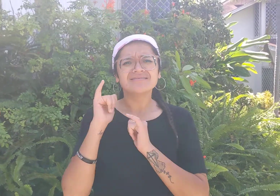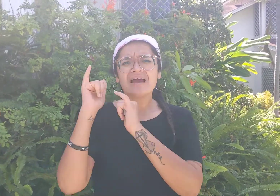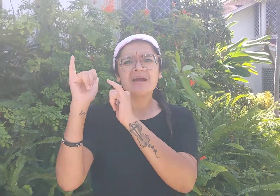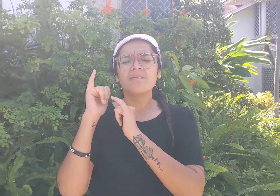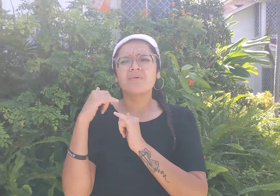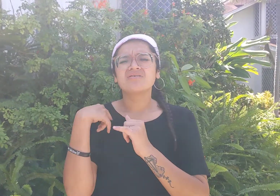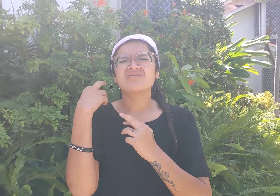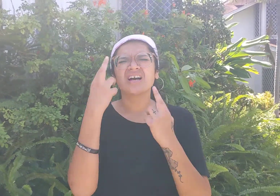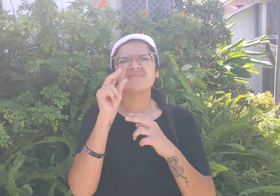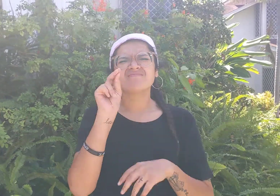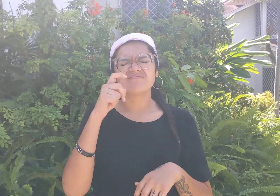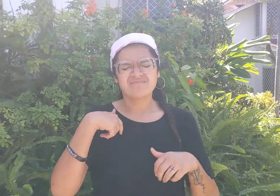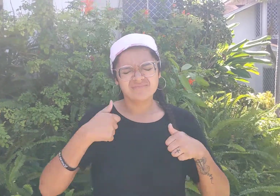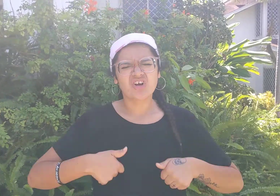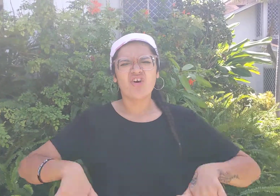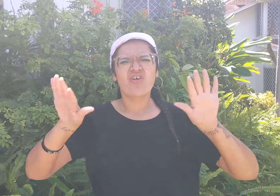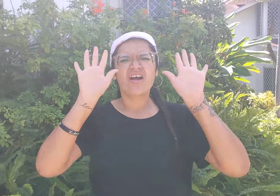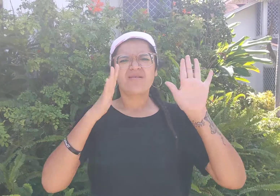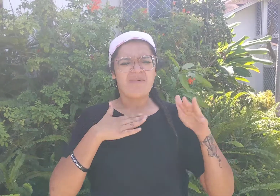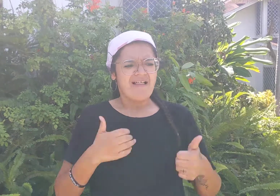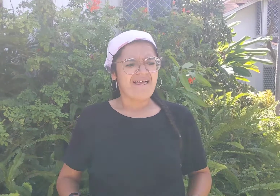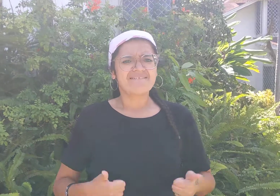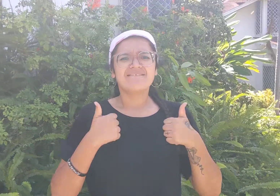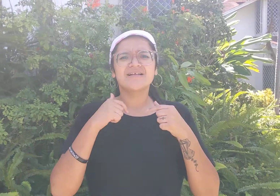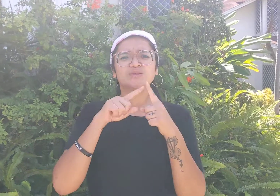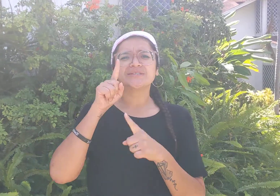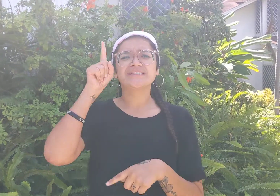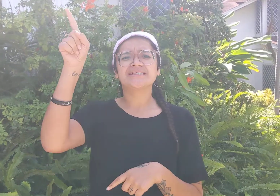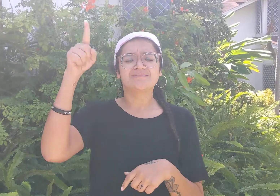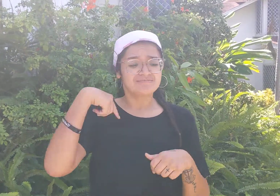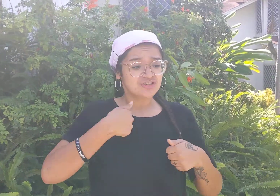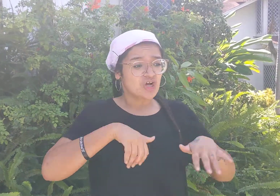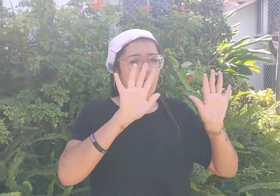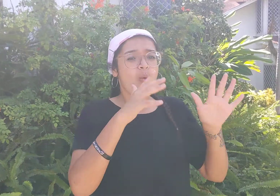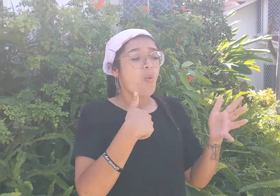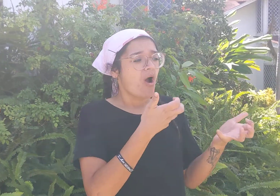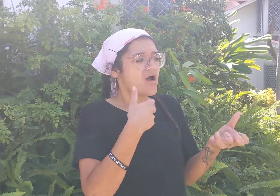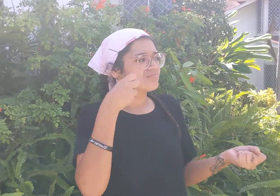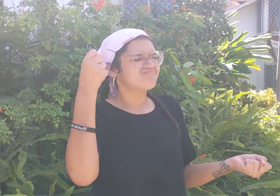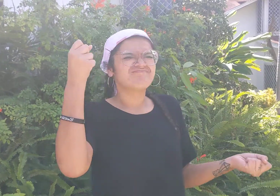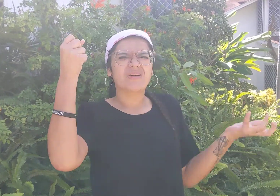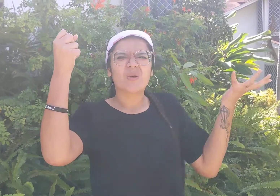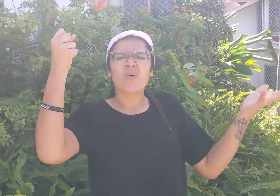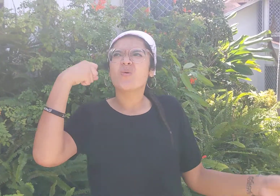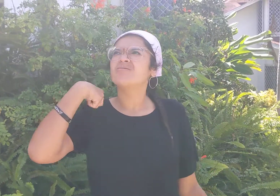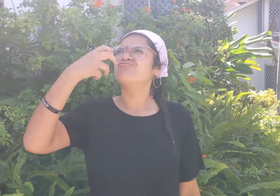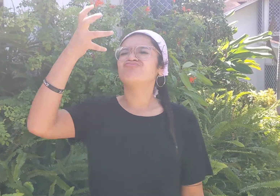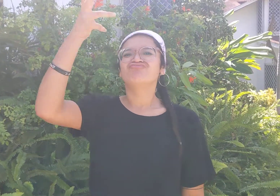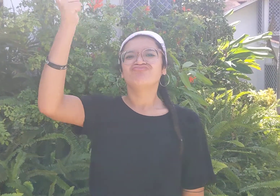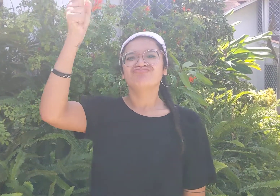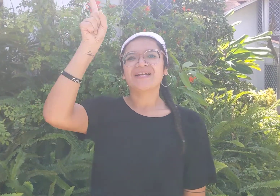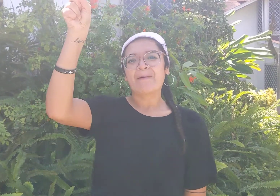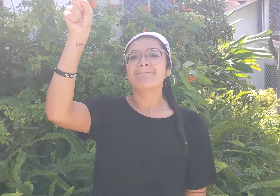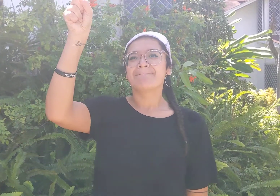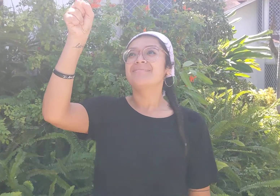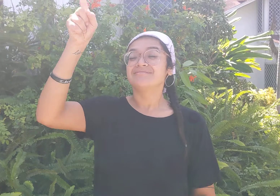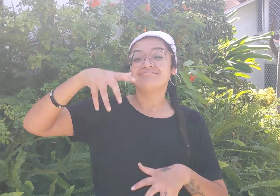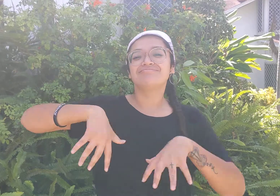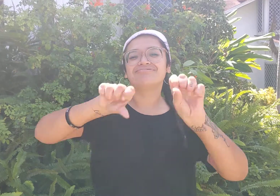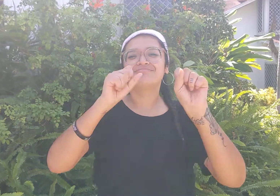for me and I realized that I needed to surrender my life to him because he had already given so